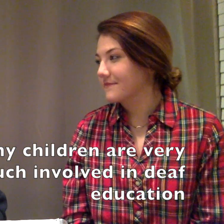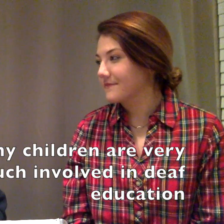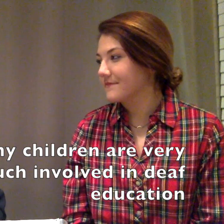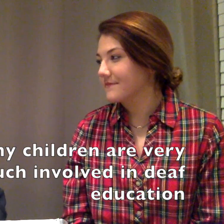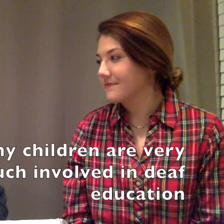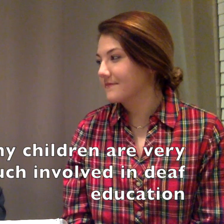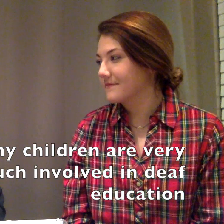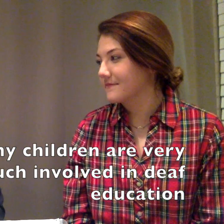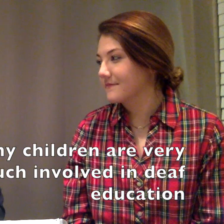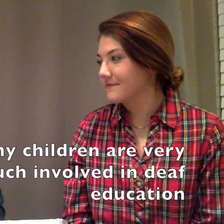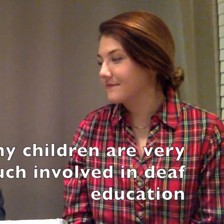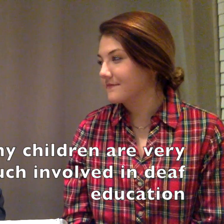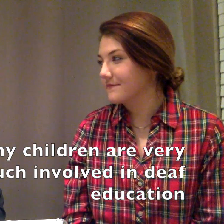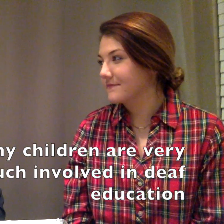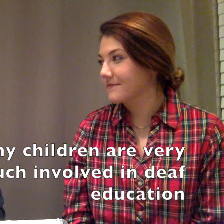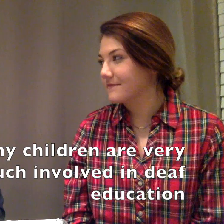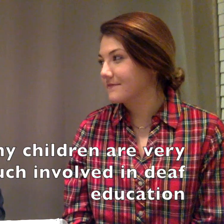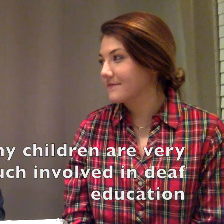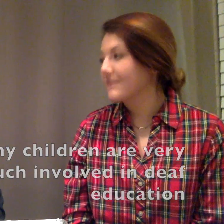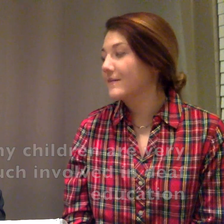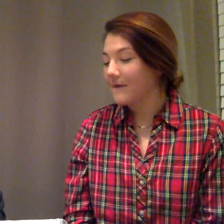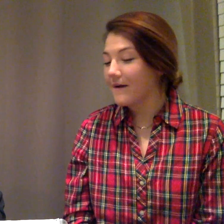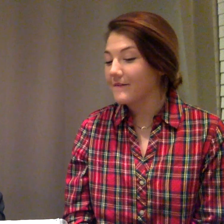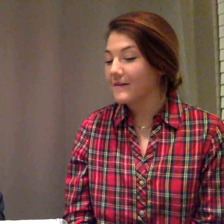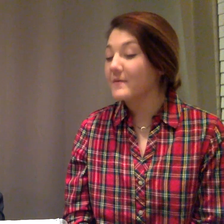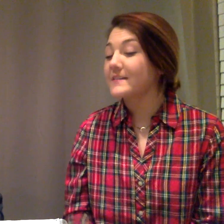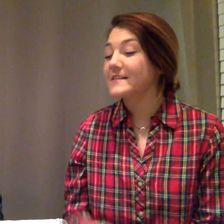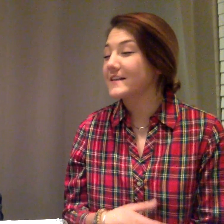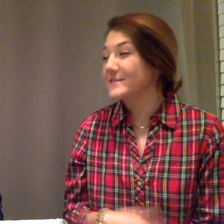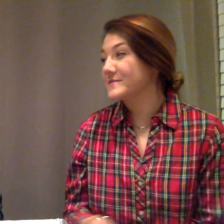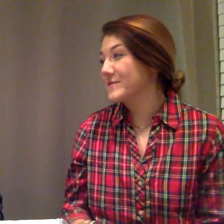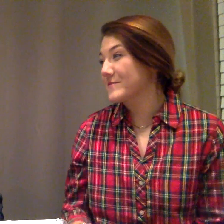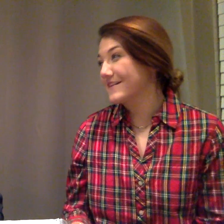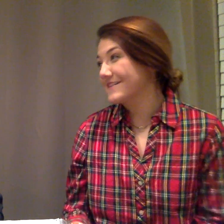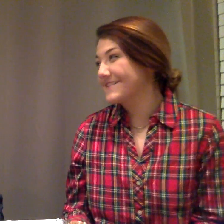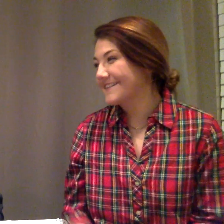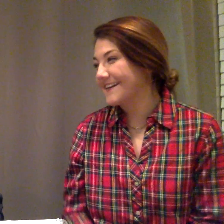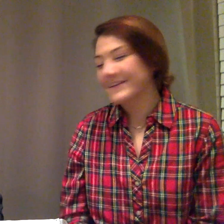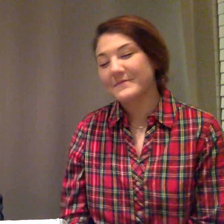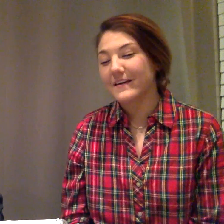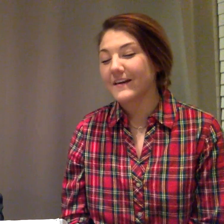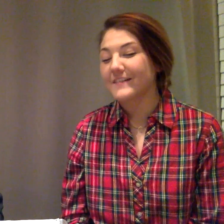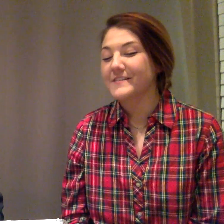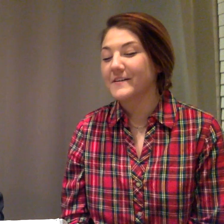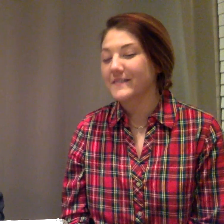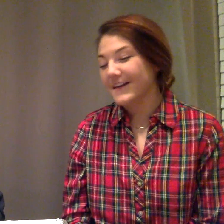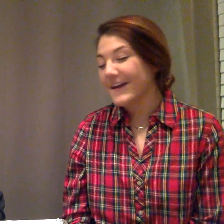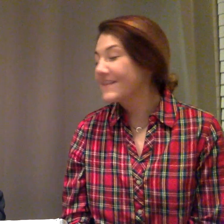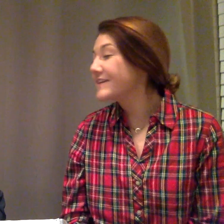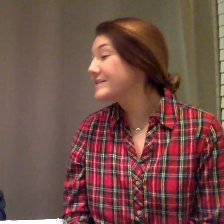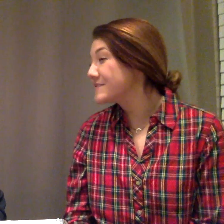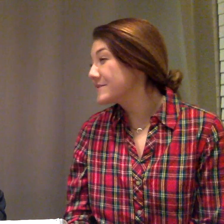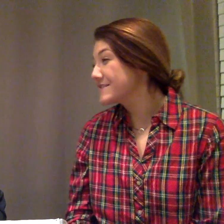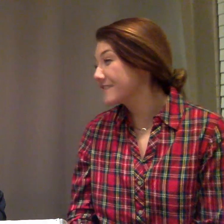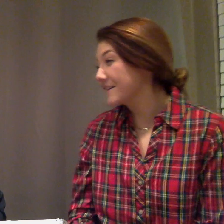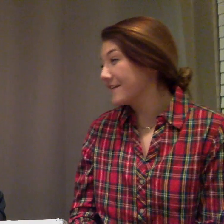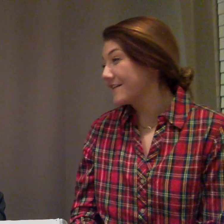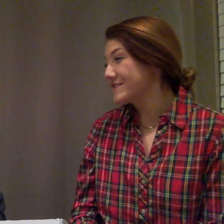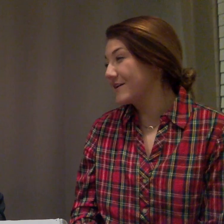in deaf education. Wow. And we can see they do so much, like being here. So, thank you so much for coming on the show.